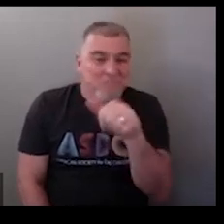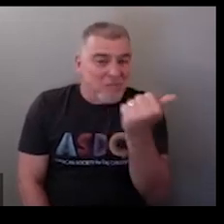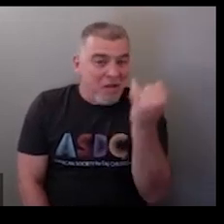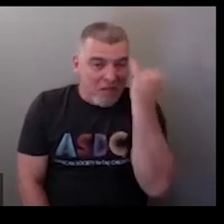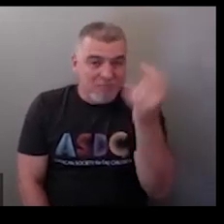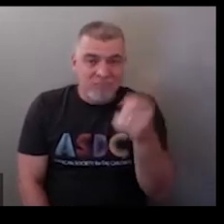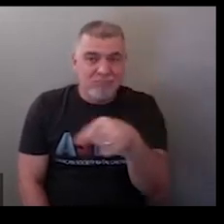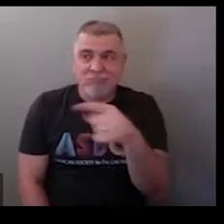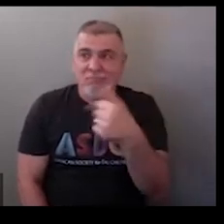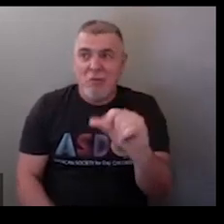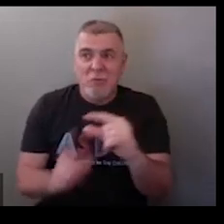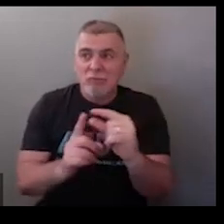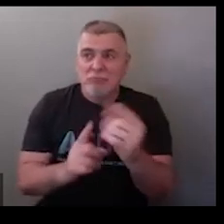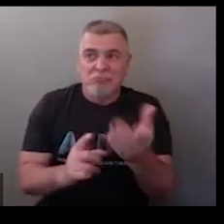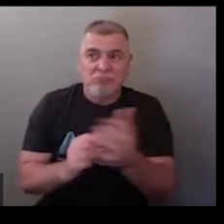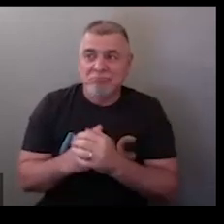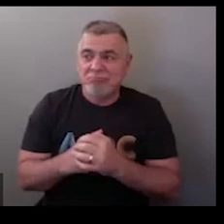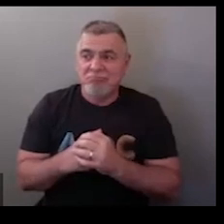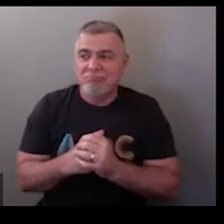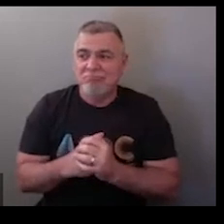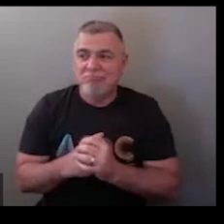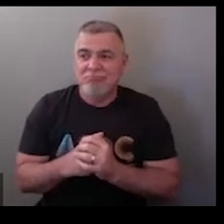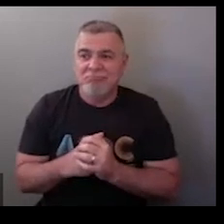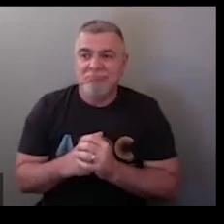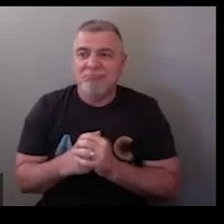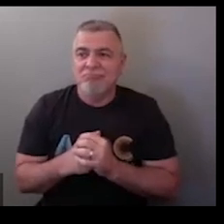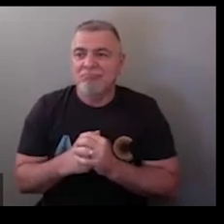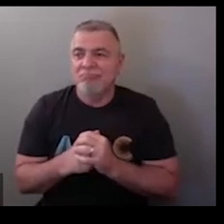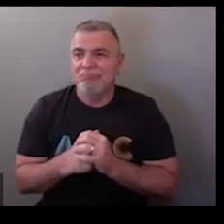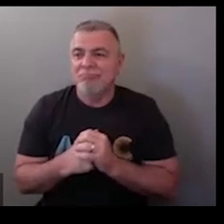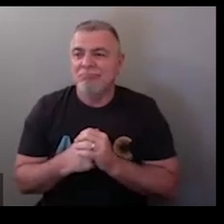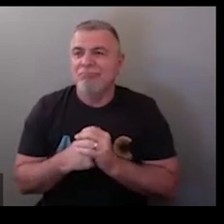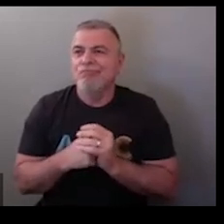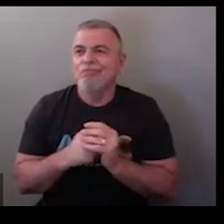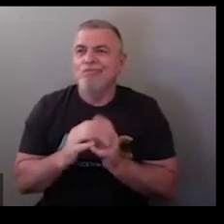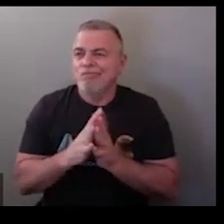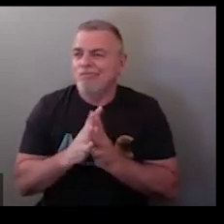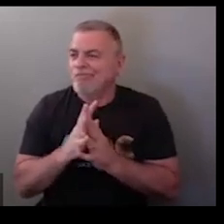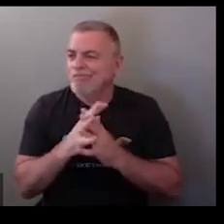are there any other sciences did i miss a science um